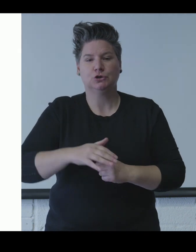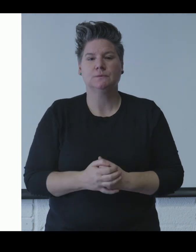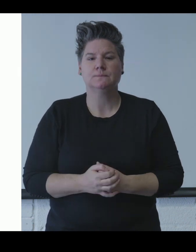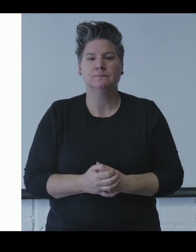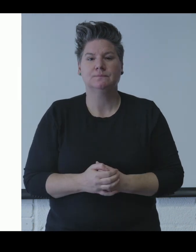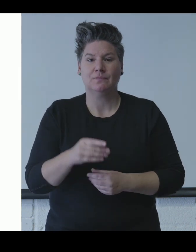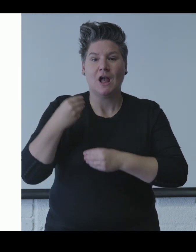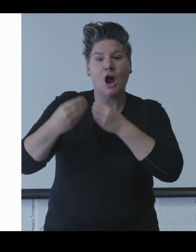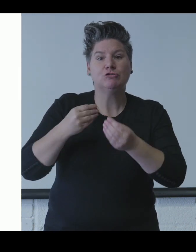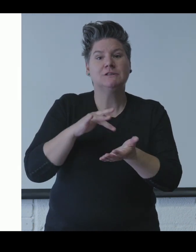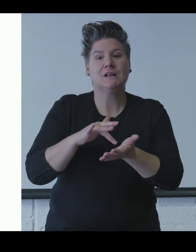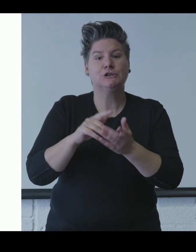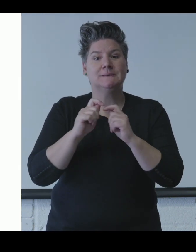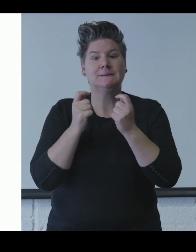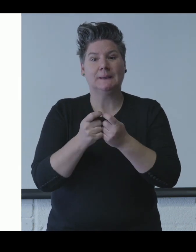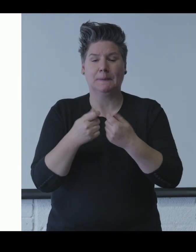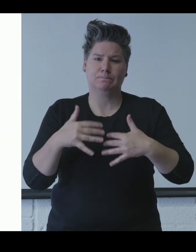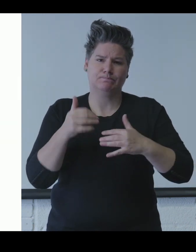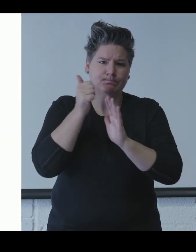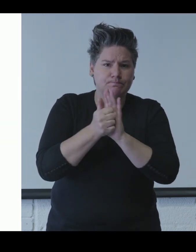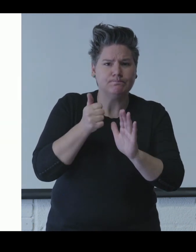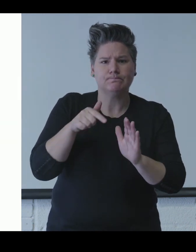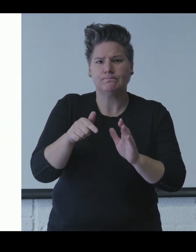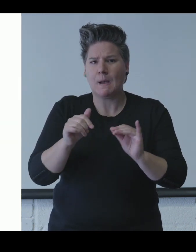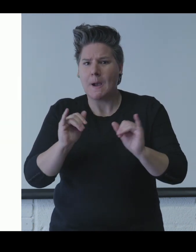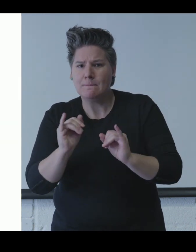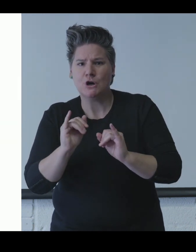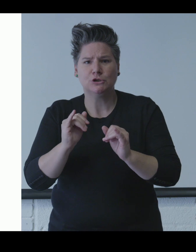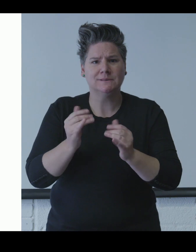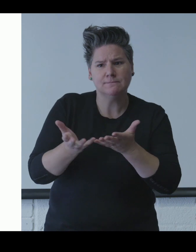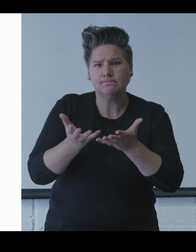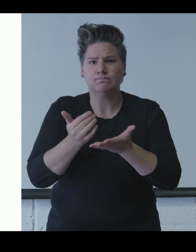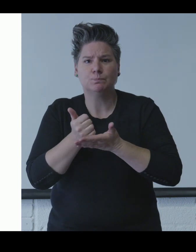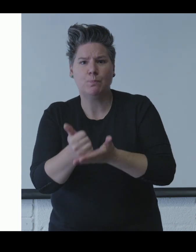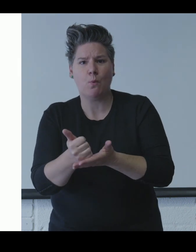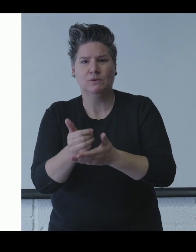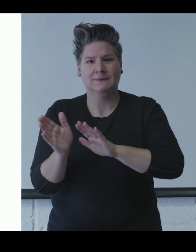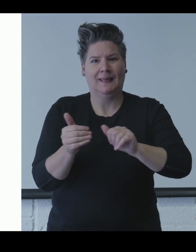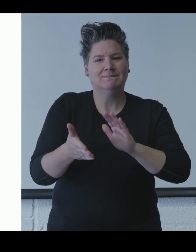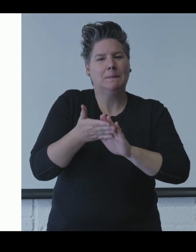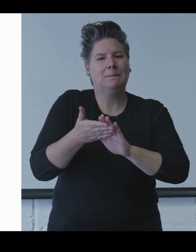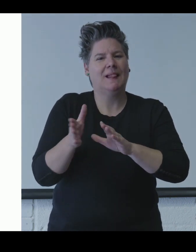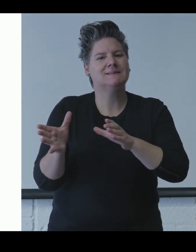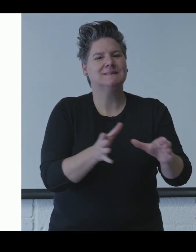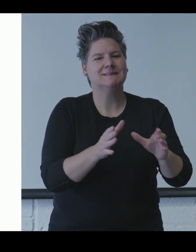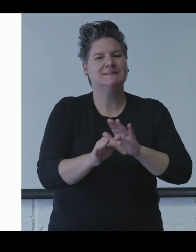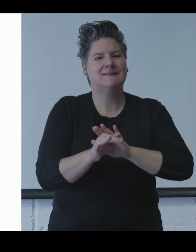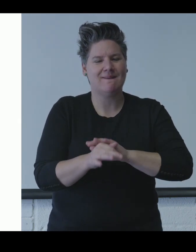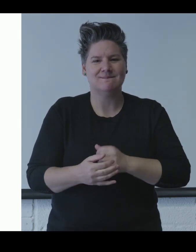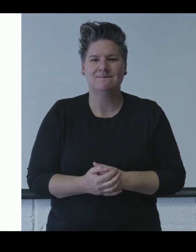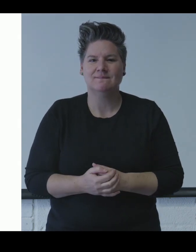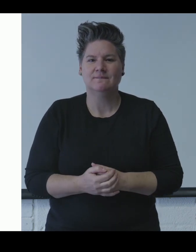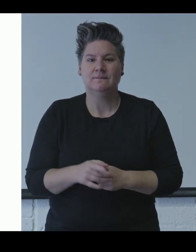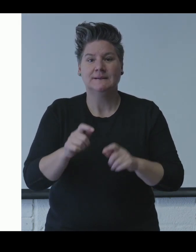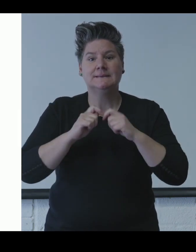The Heritage Centre team have been trained to deal with emergencies, and they will support you with leaving the building. Team members will advise you to remain